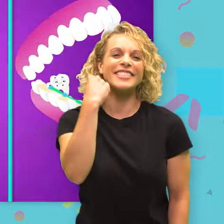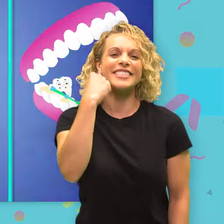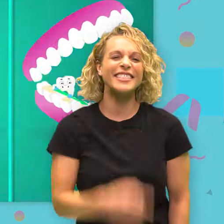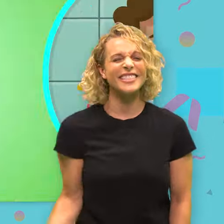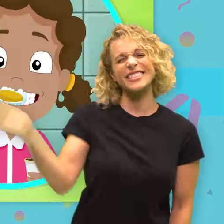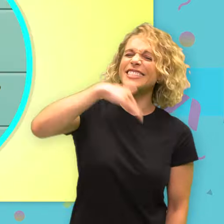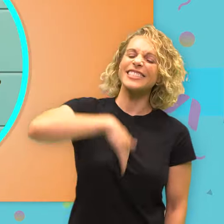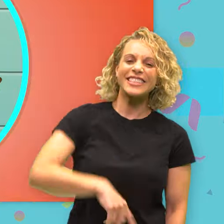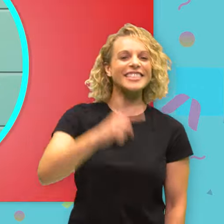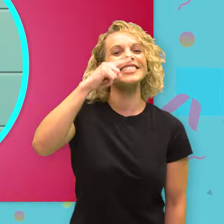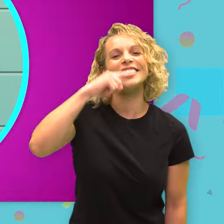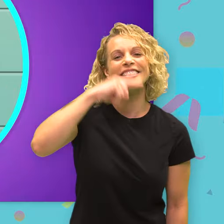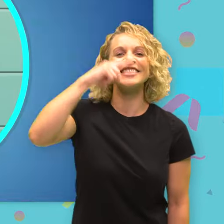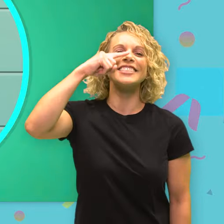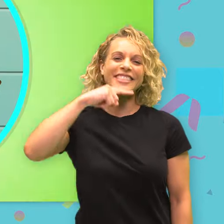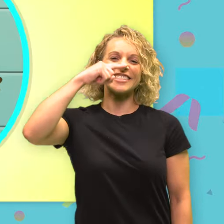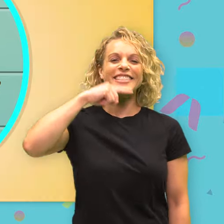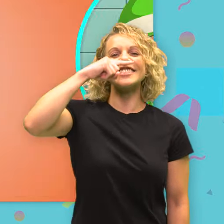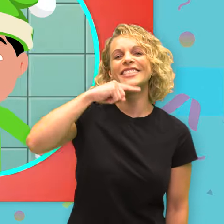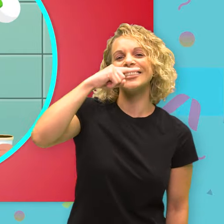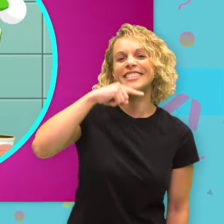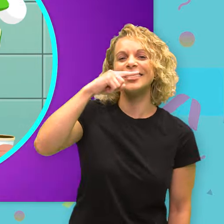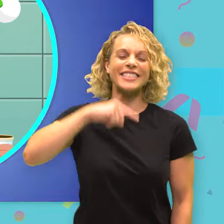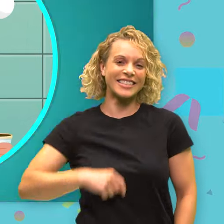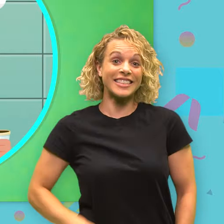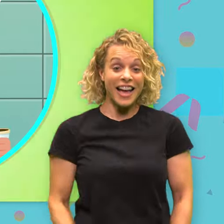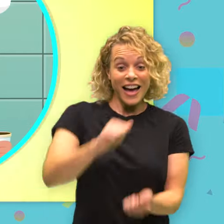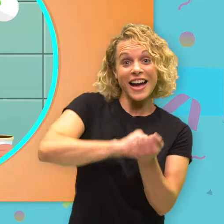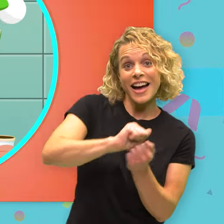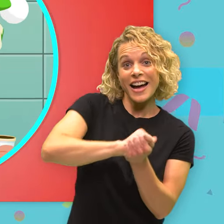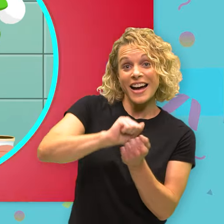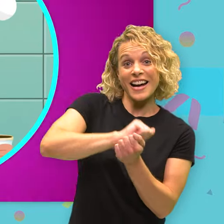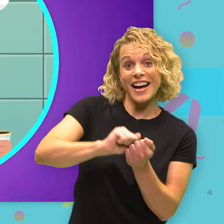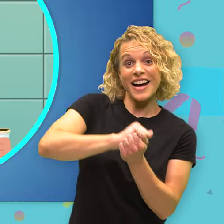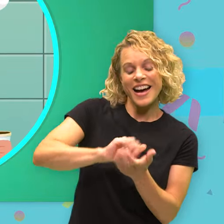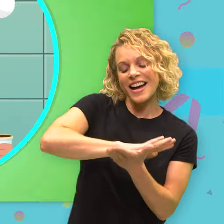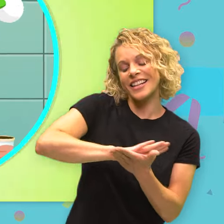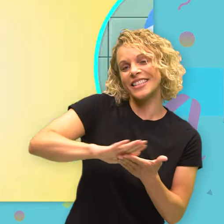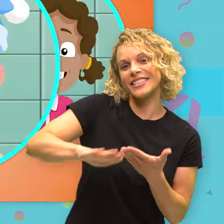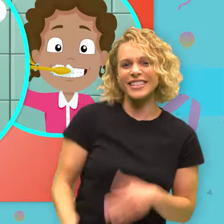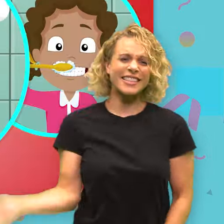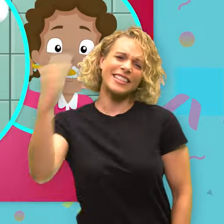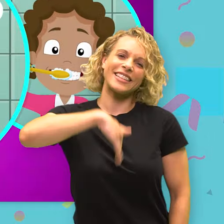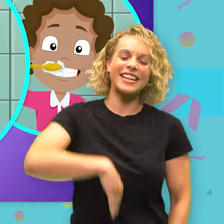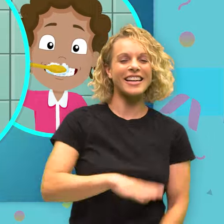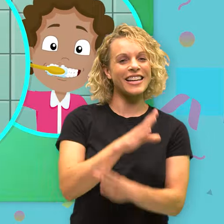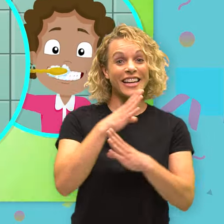Come on, brush those teeth. Go on, scrub them clean. Come on, make